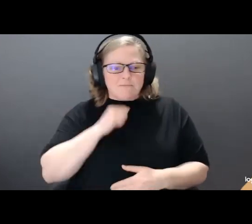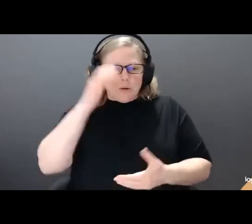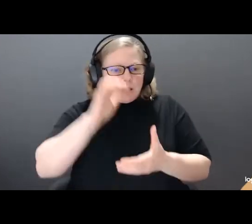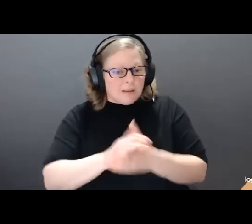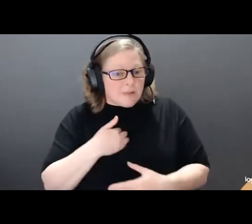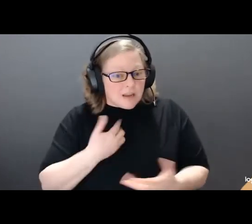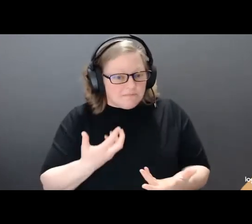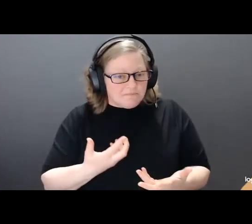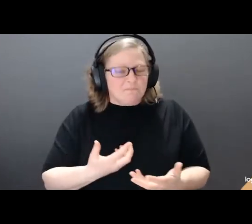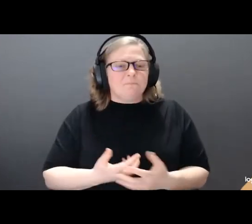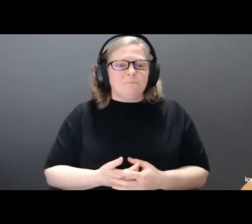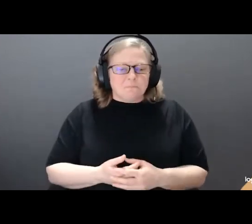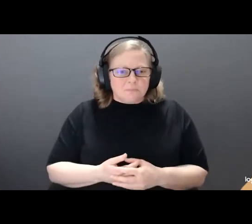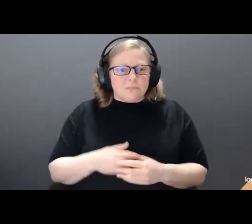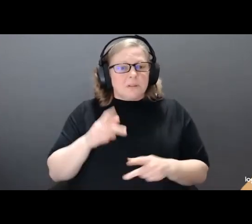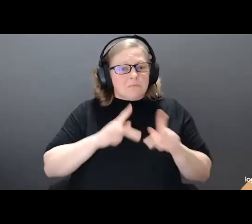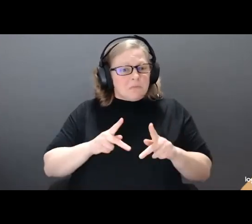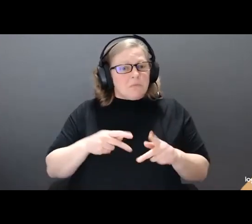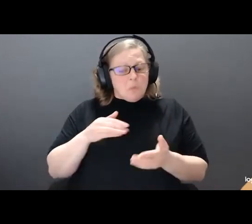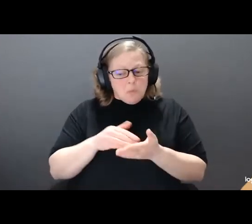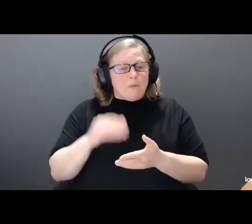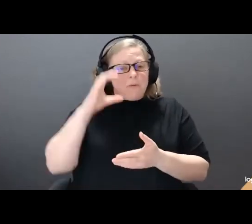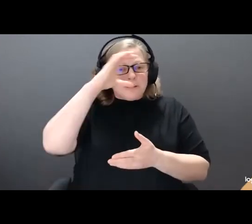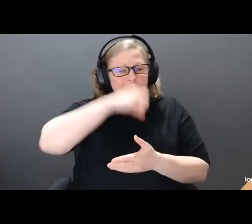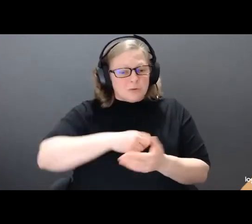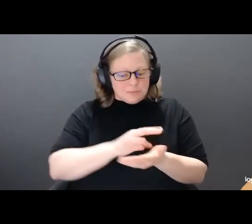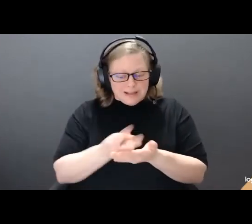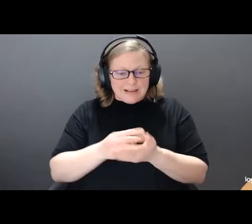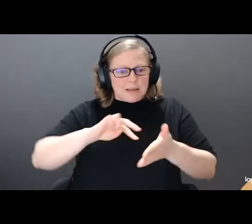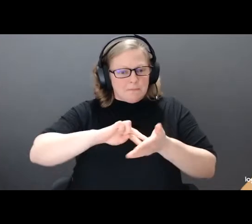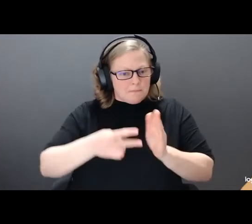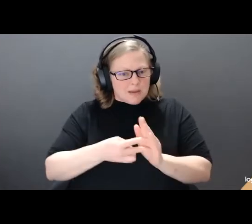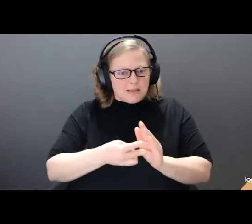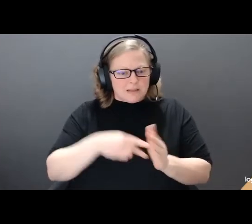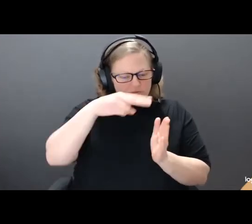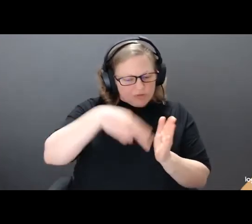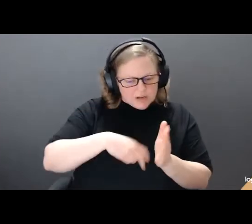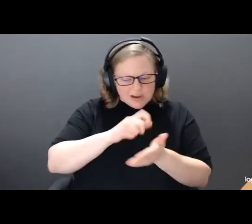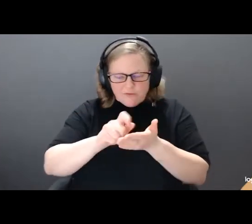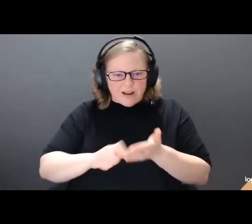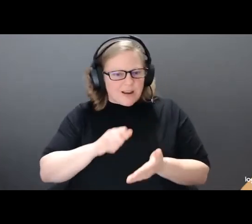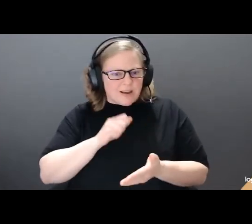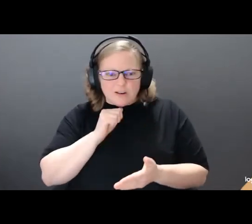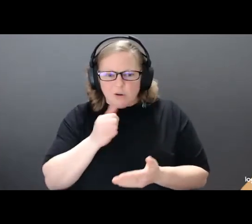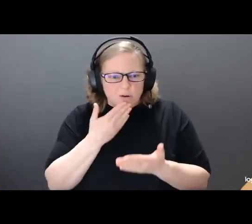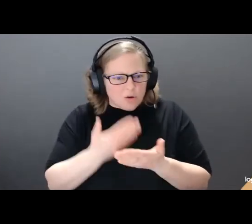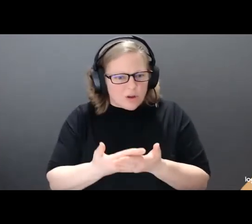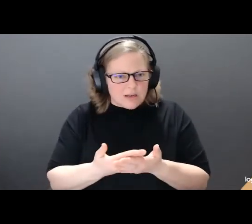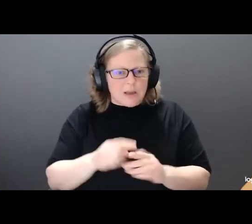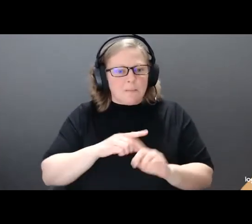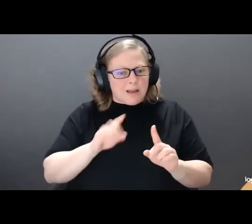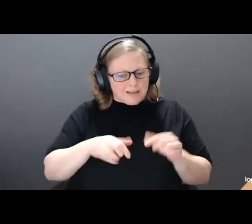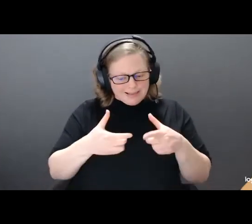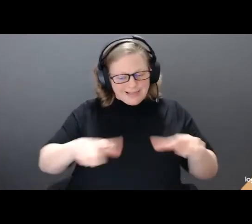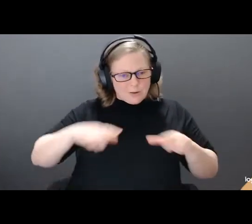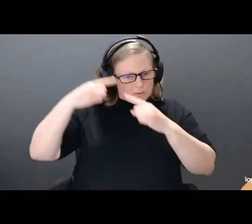People often assume that dyslexia only affects someone's reading and writing abilities. Dyslexia, which is a language processing disorder, affects so much more than